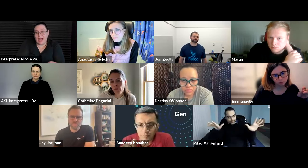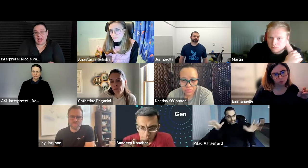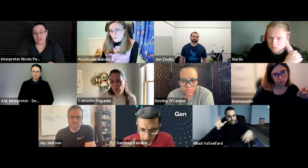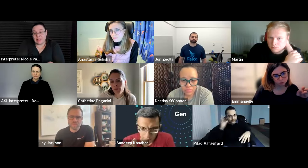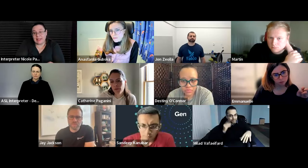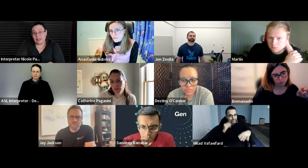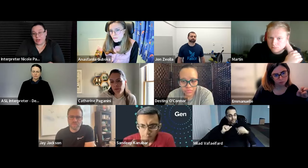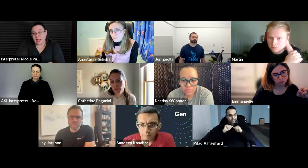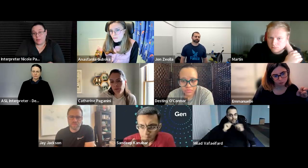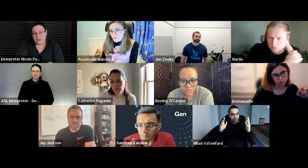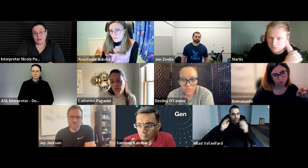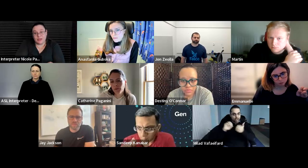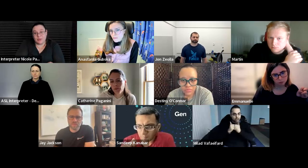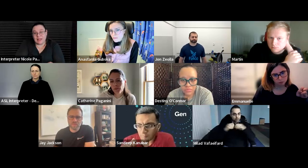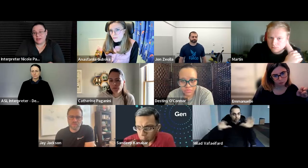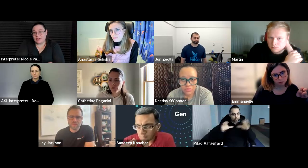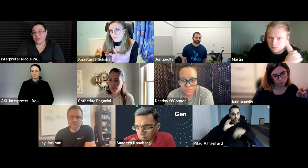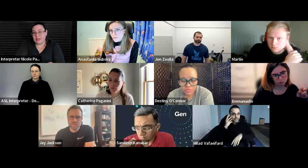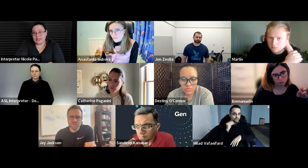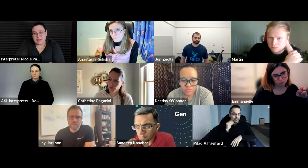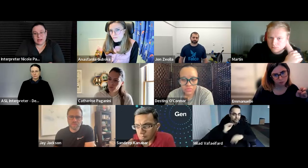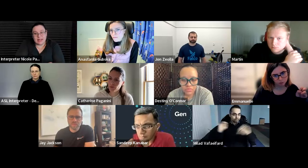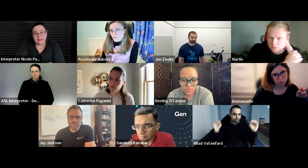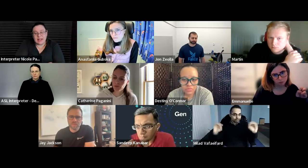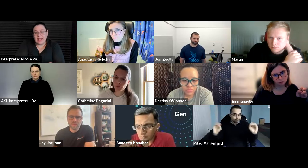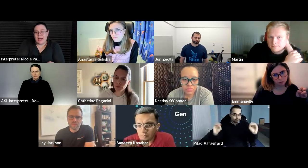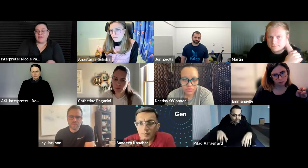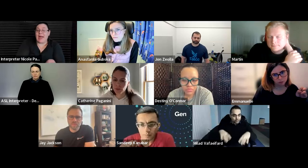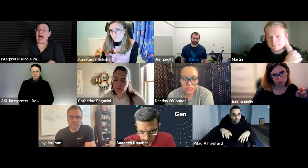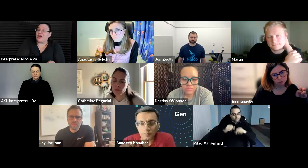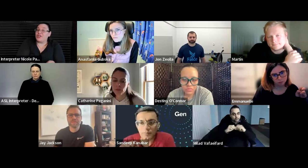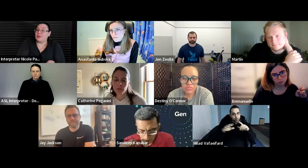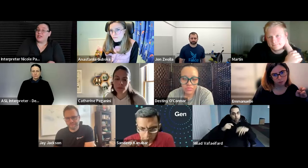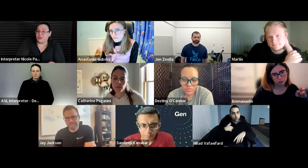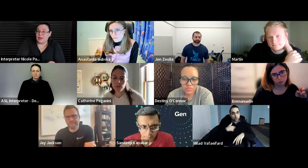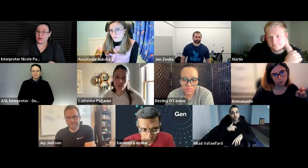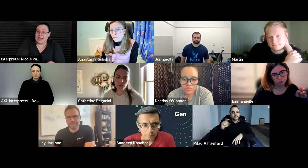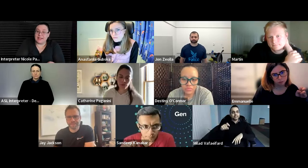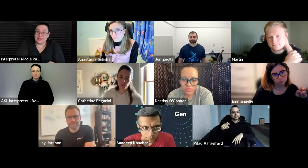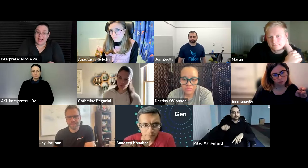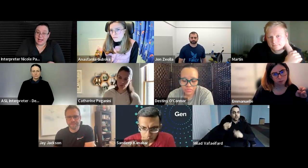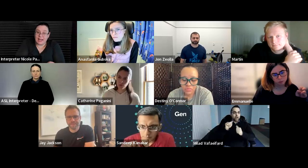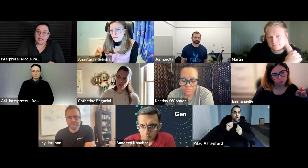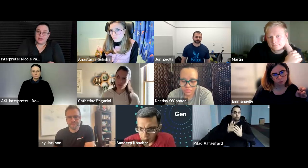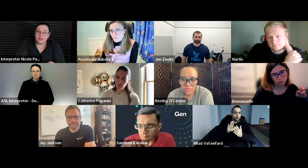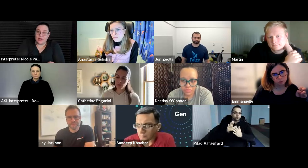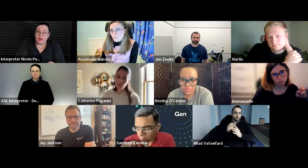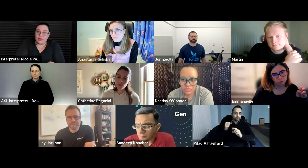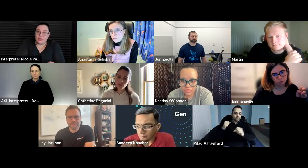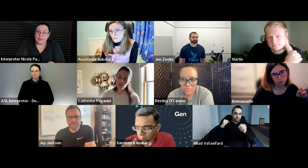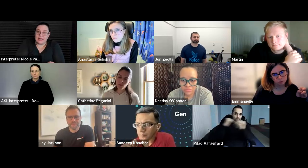but if you actually look at what they're doing there's no experience of them actually doing what they say